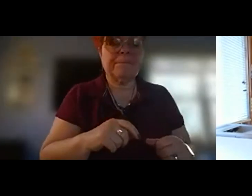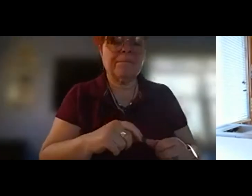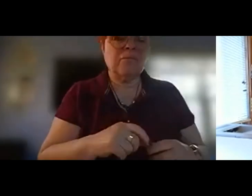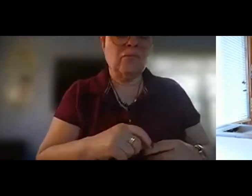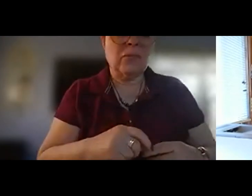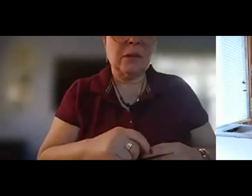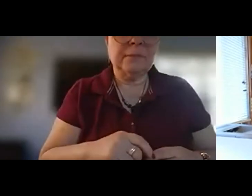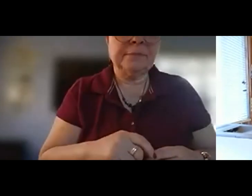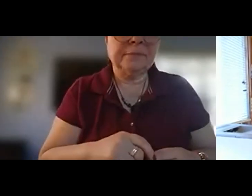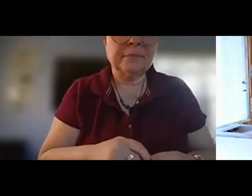maybe that's the only one